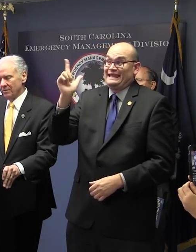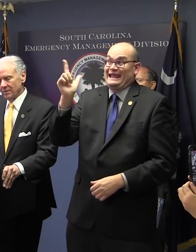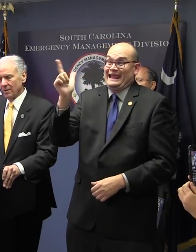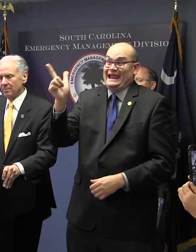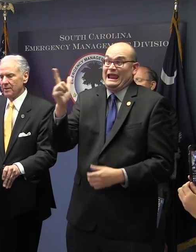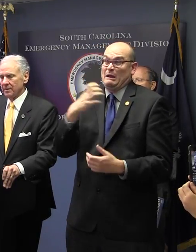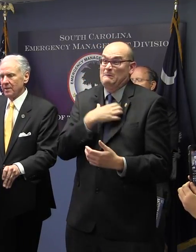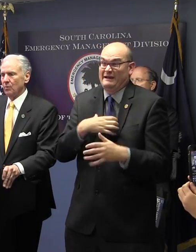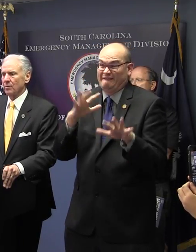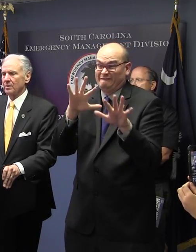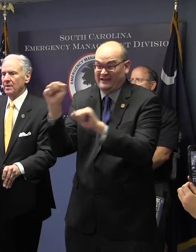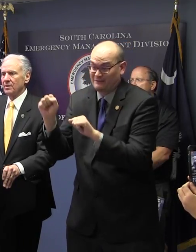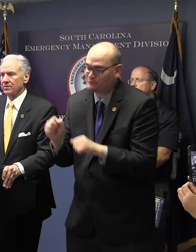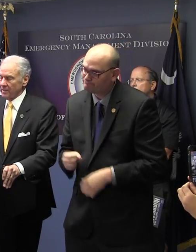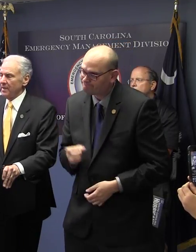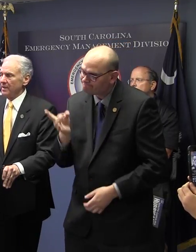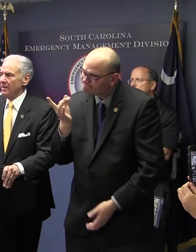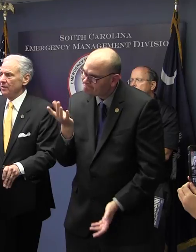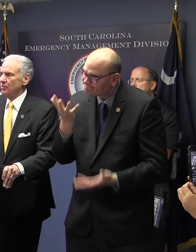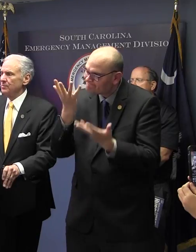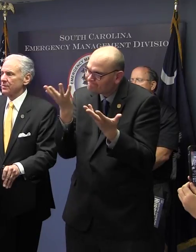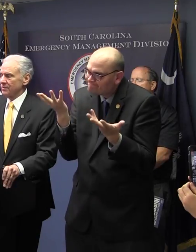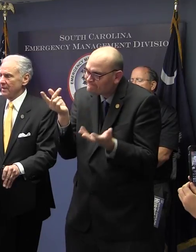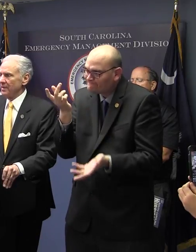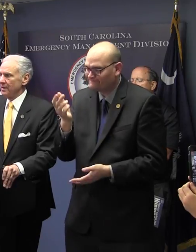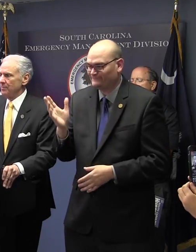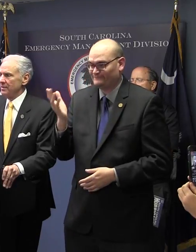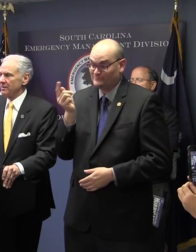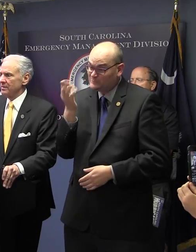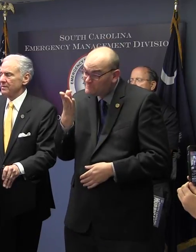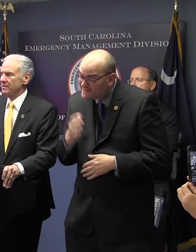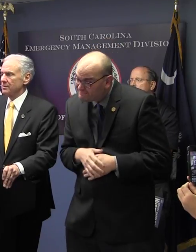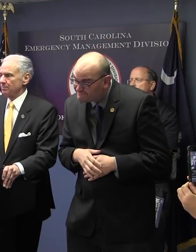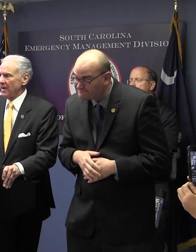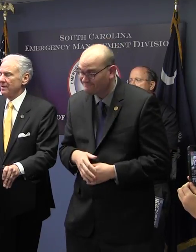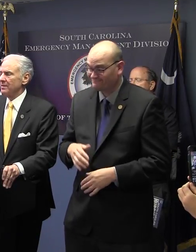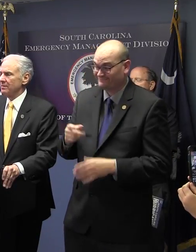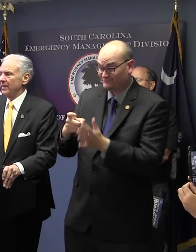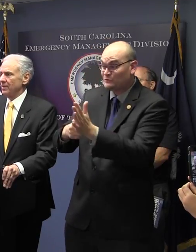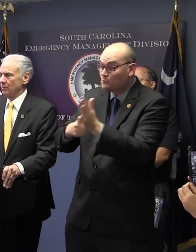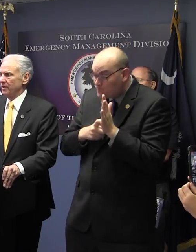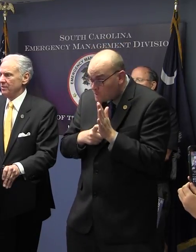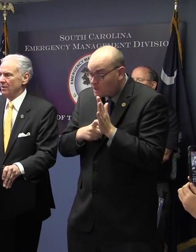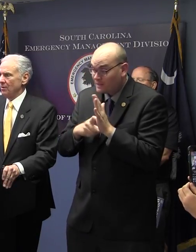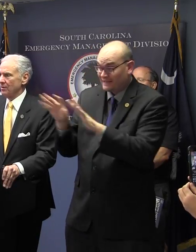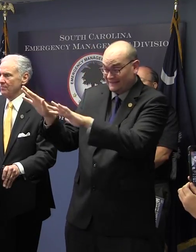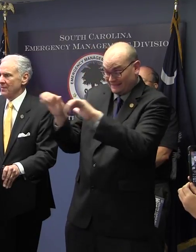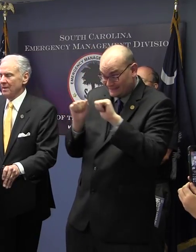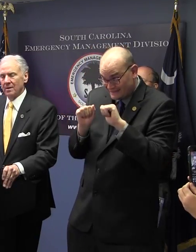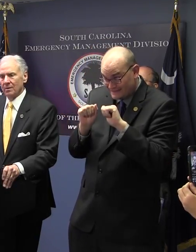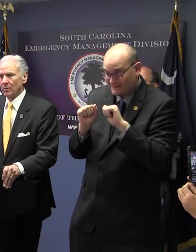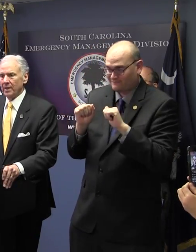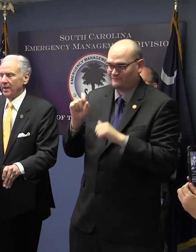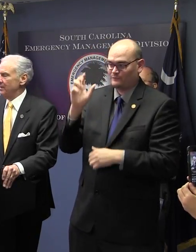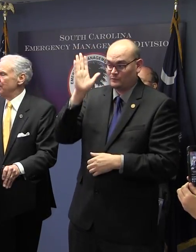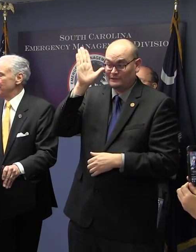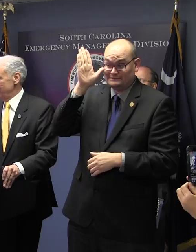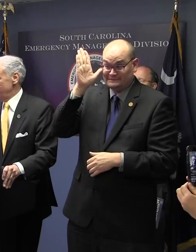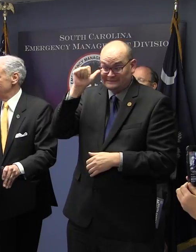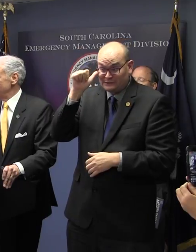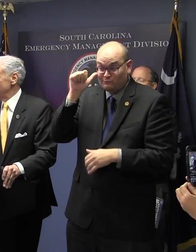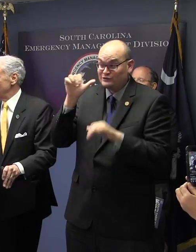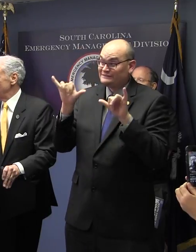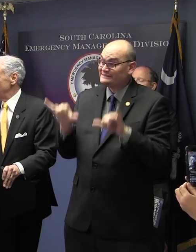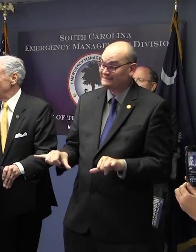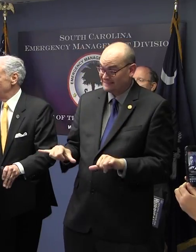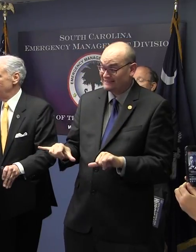determine that they want to stay in their homes or stay in their businesses despite an evacuation order, we can't come